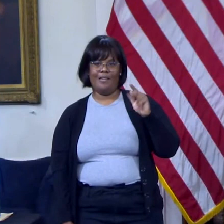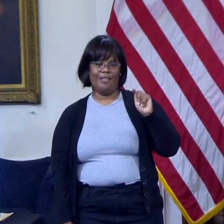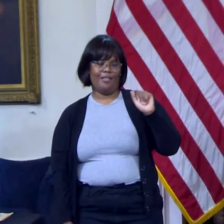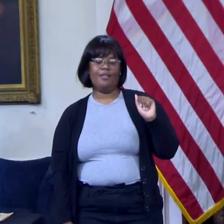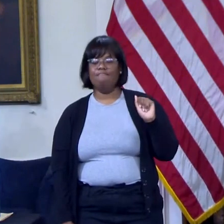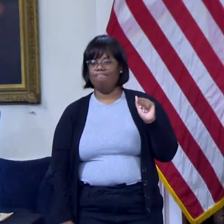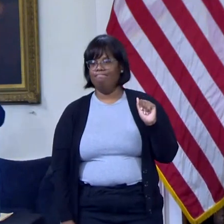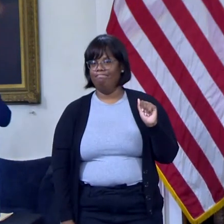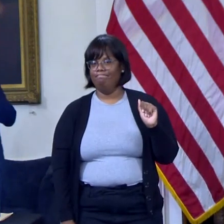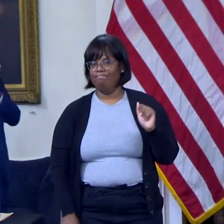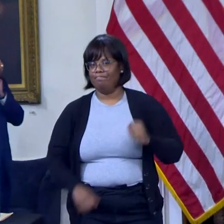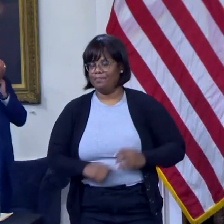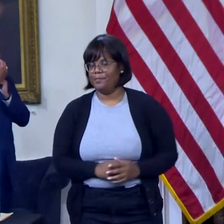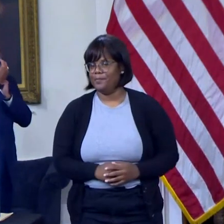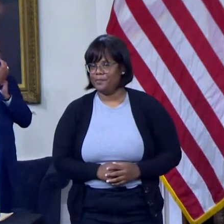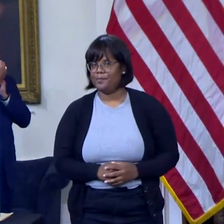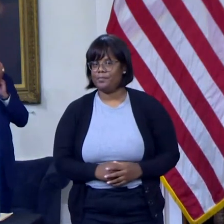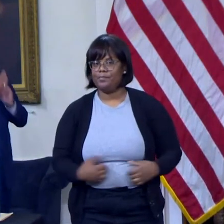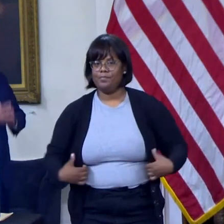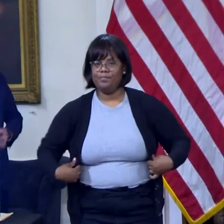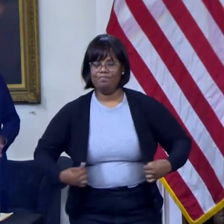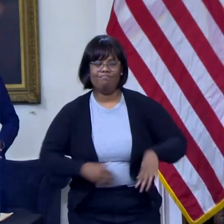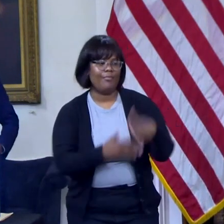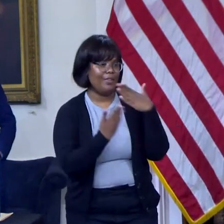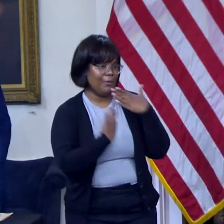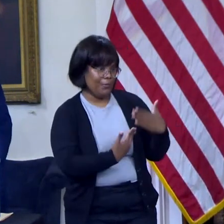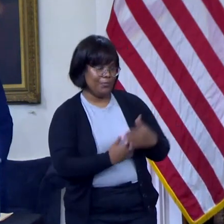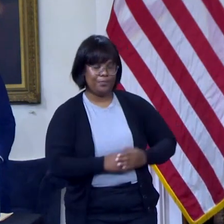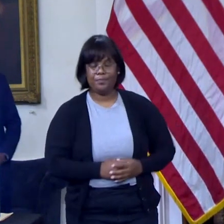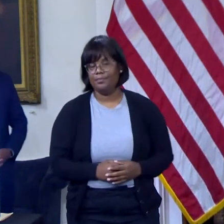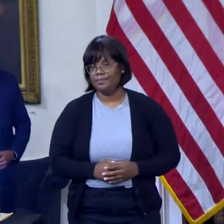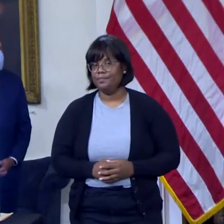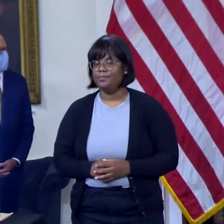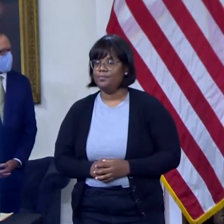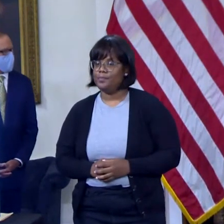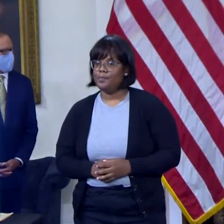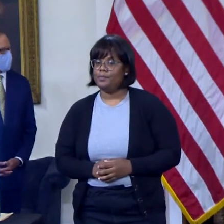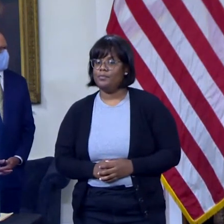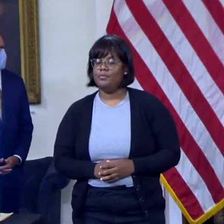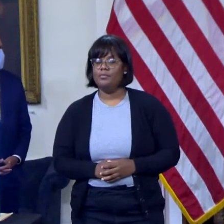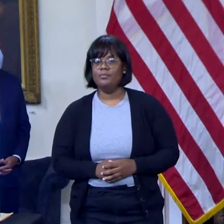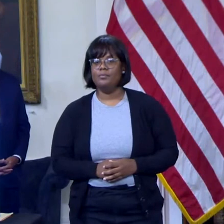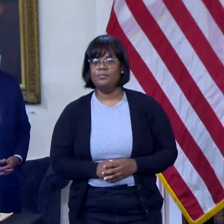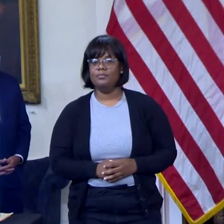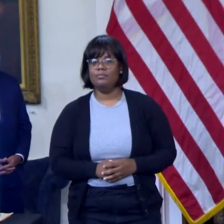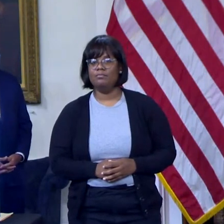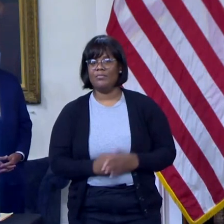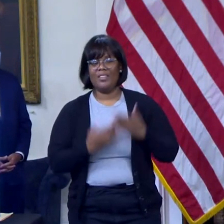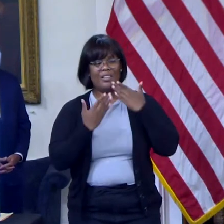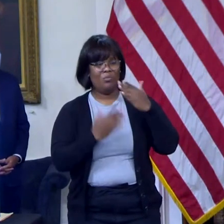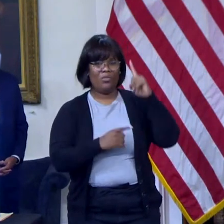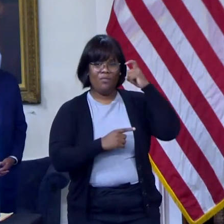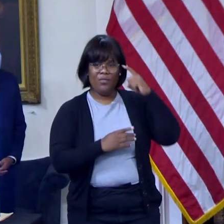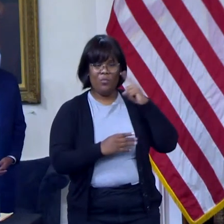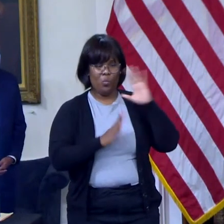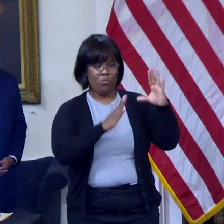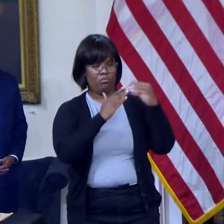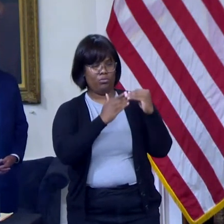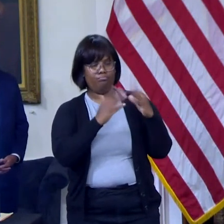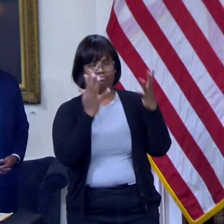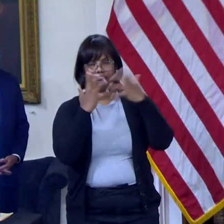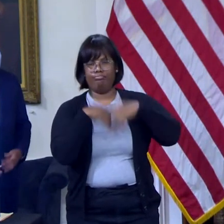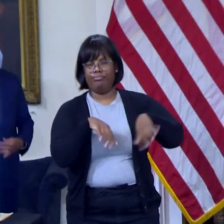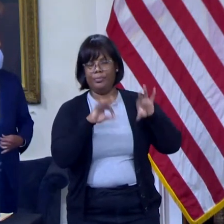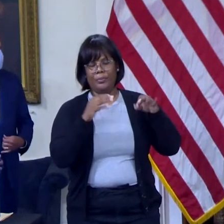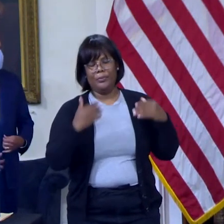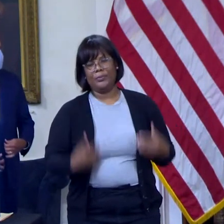Thank you. And Governor, thank you. Thank you for the leadership. And thank you for the way you've led and you've done that